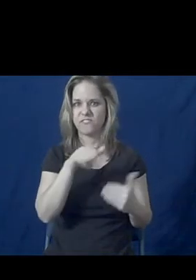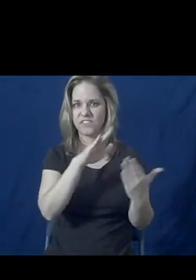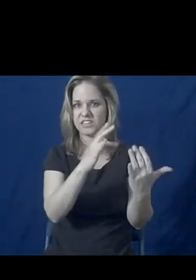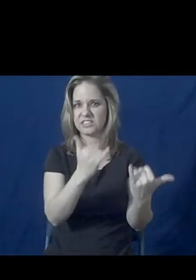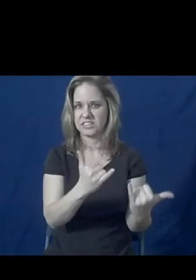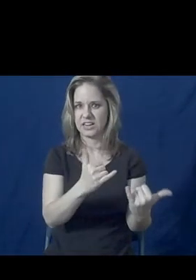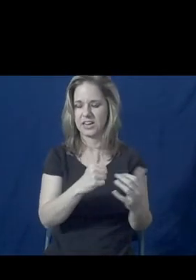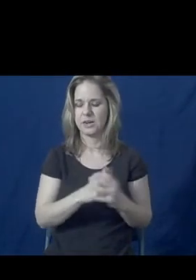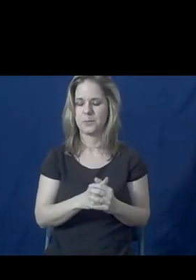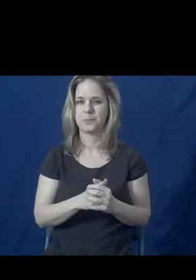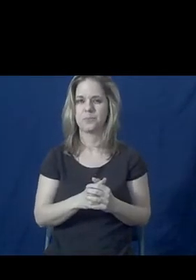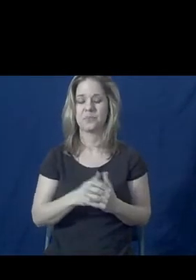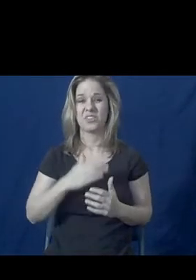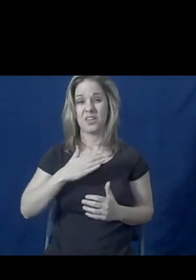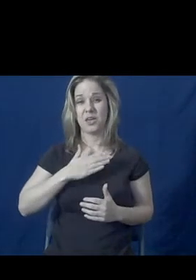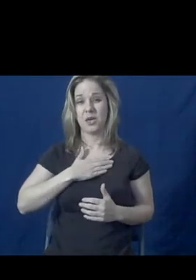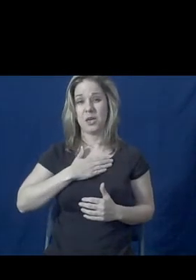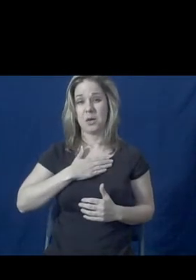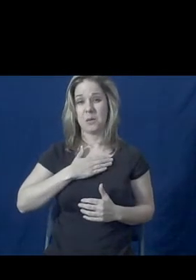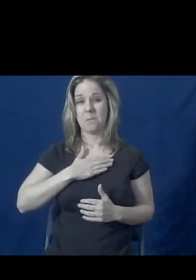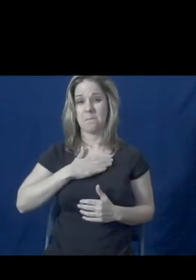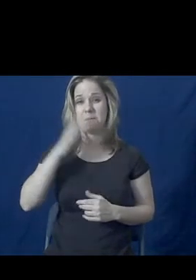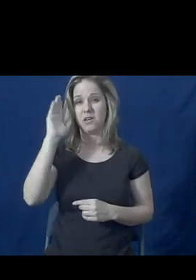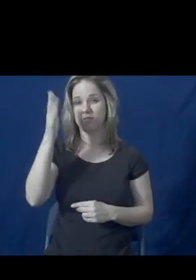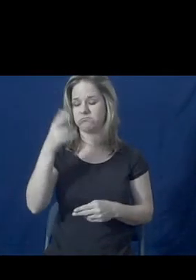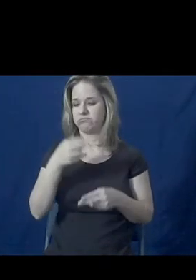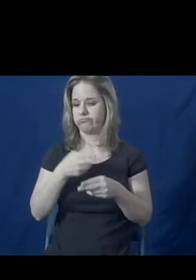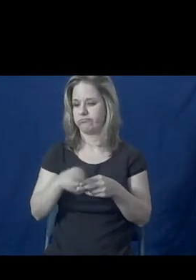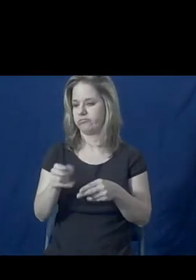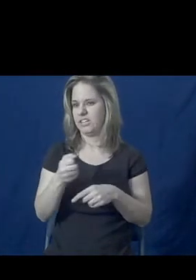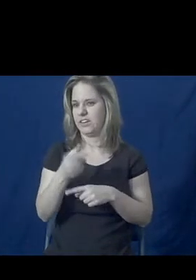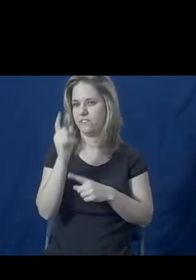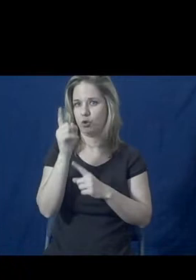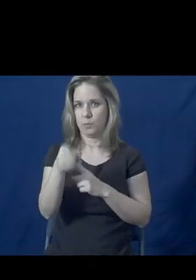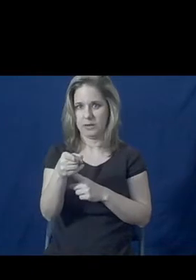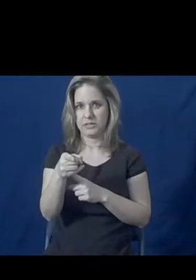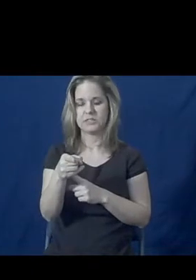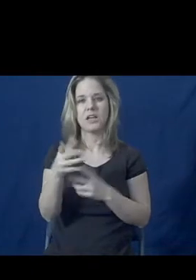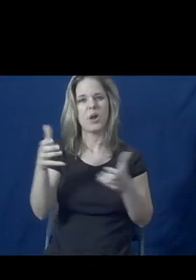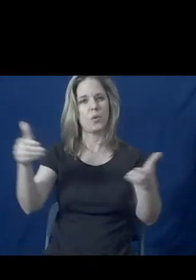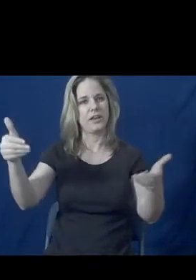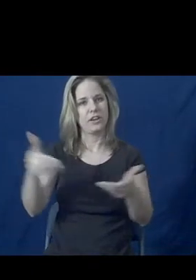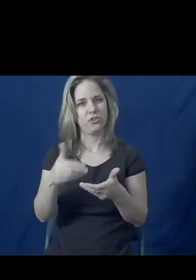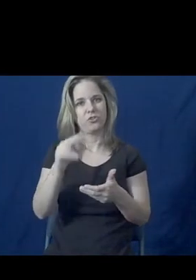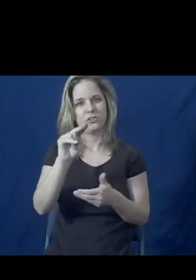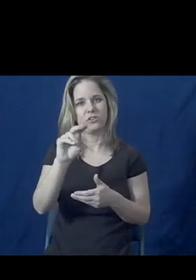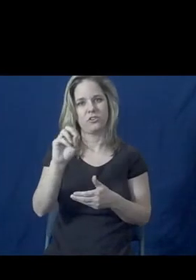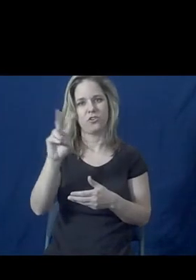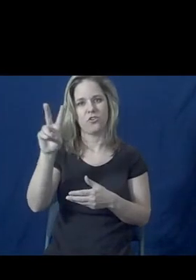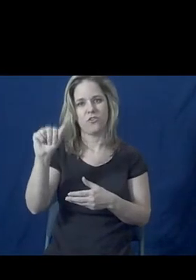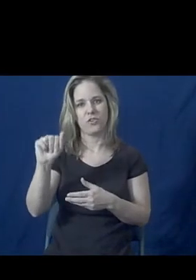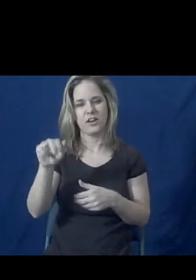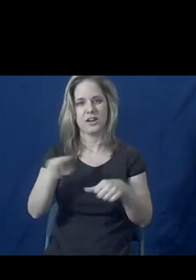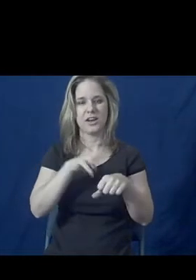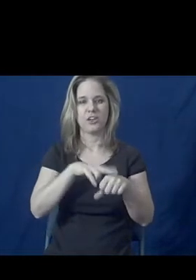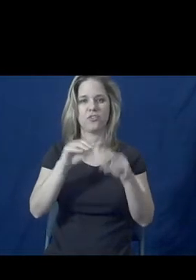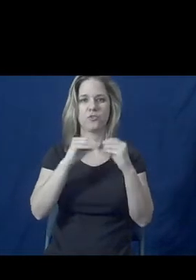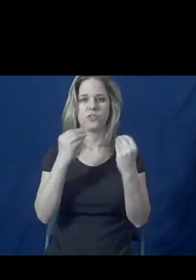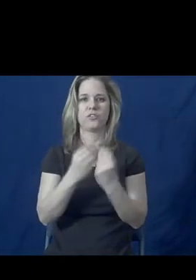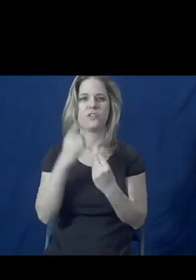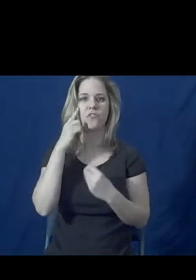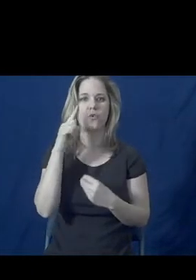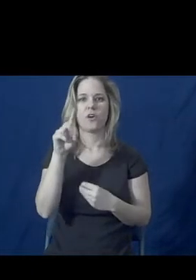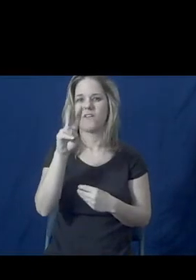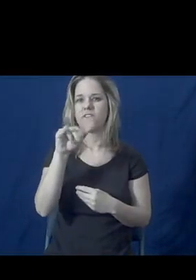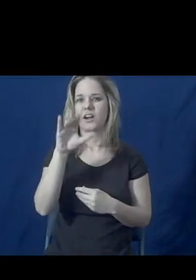today. I'm only going to take a few minutes to introduce the National Organization for Victim Assistance,